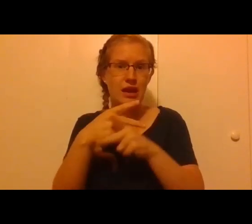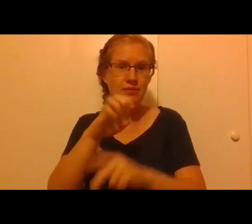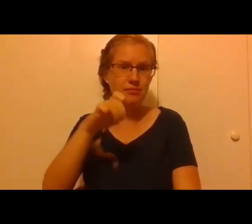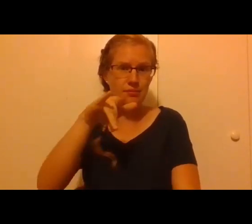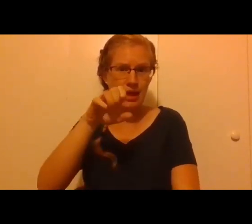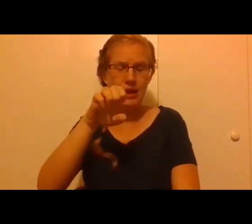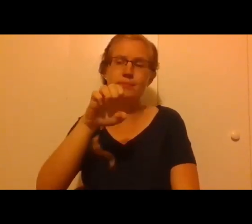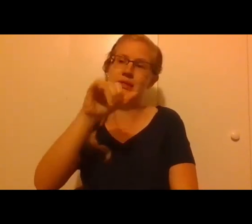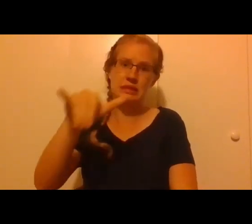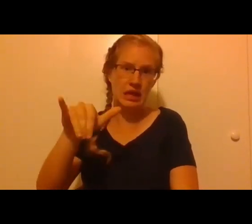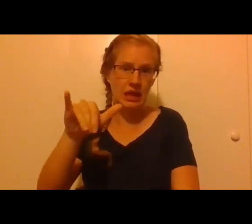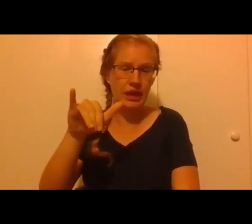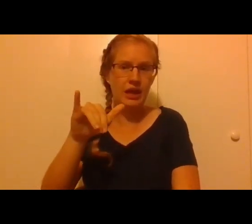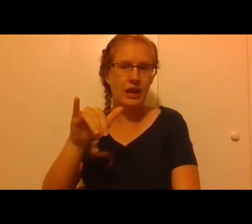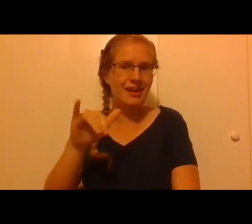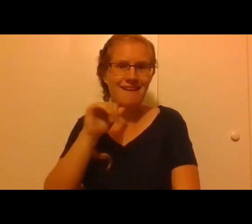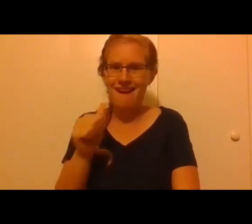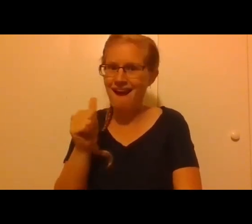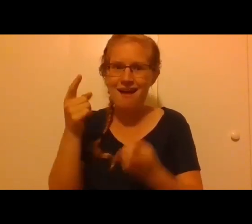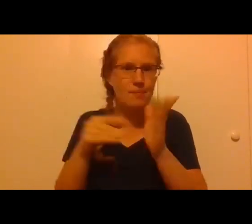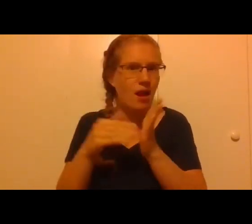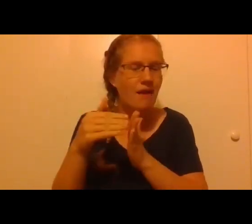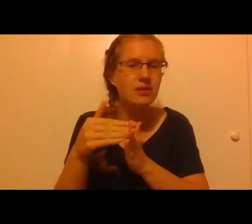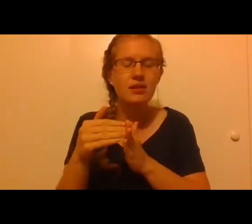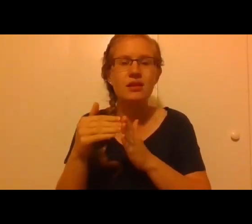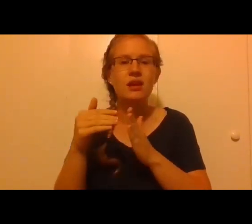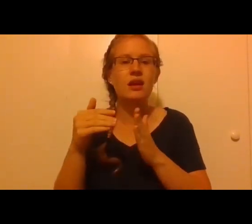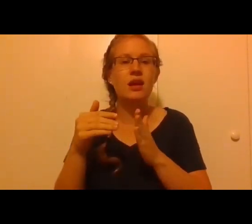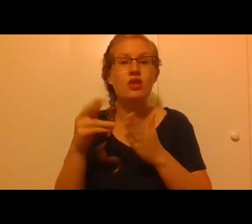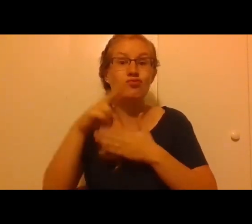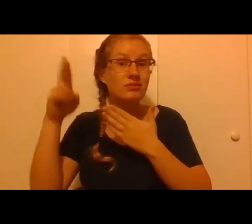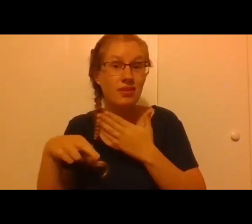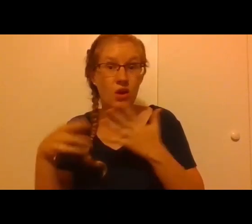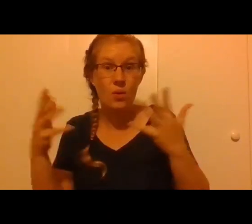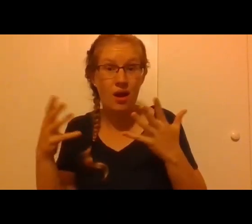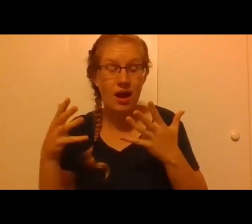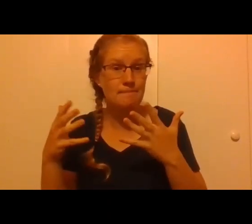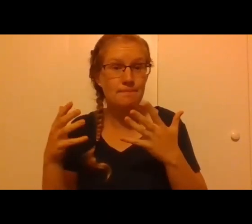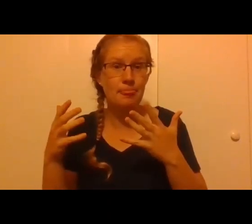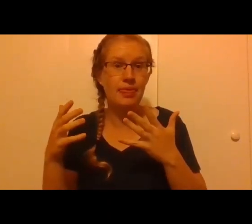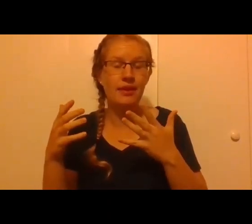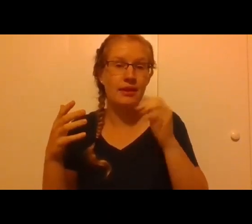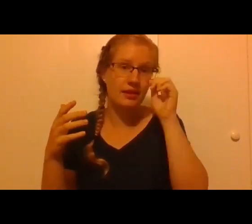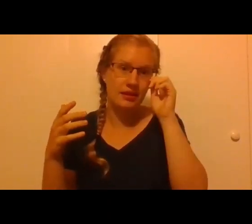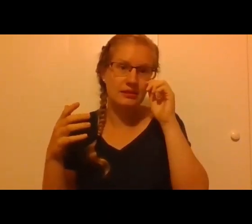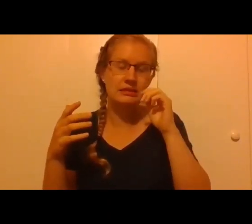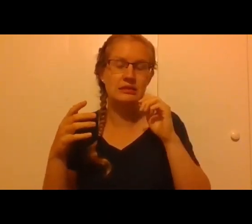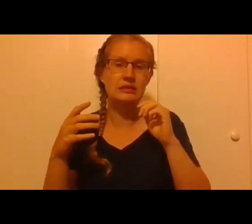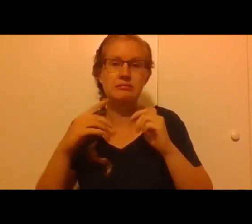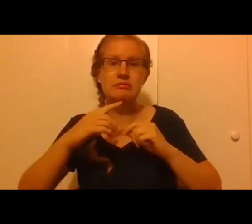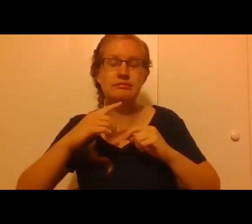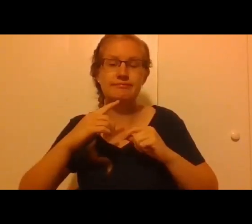unusual and results very often in a very significant